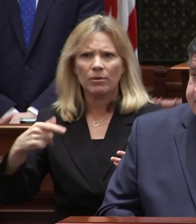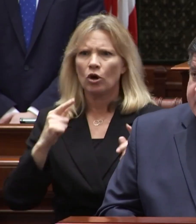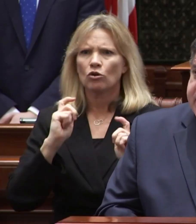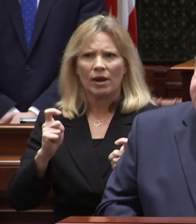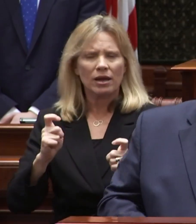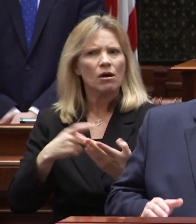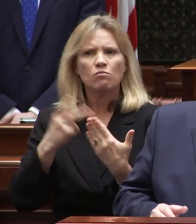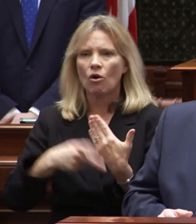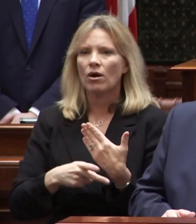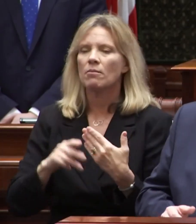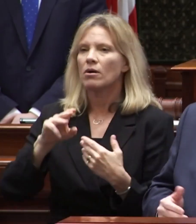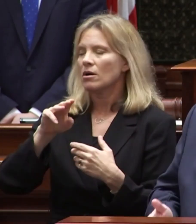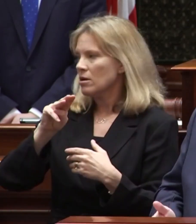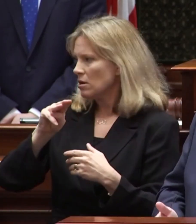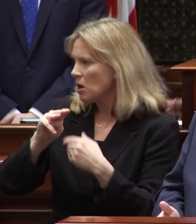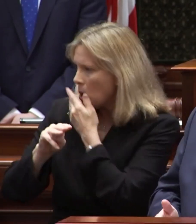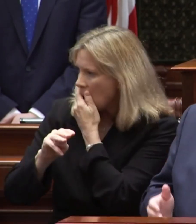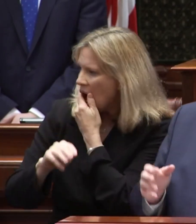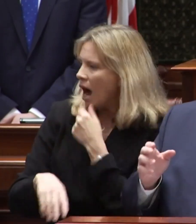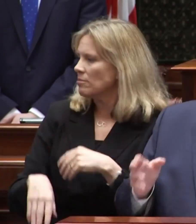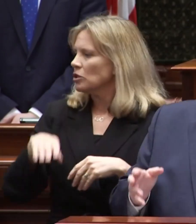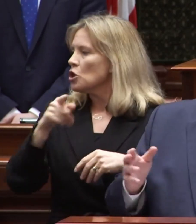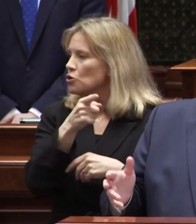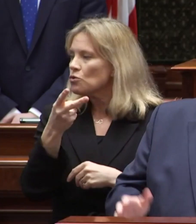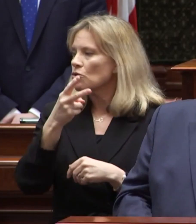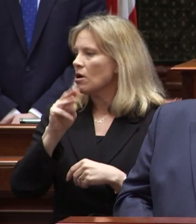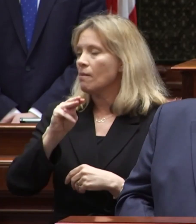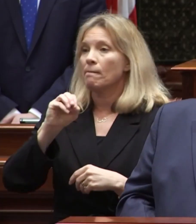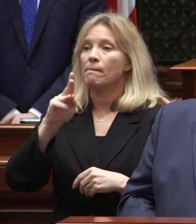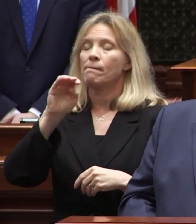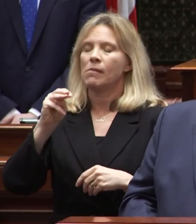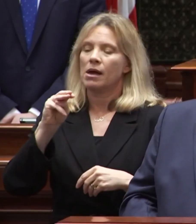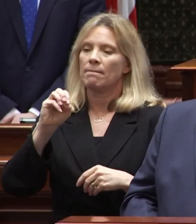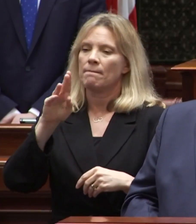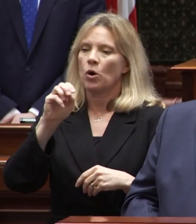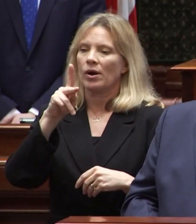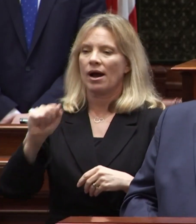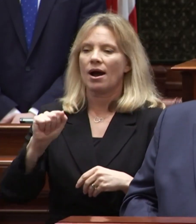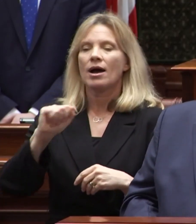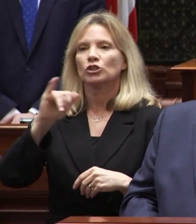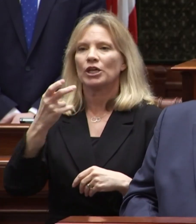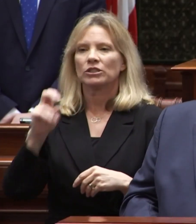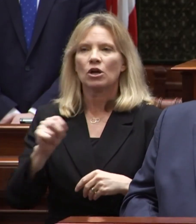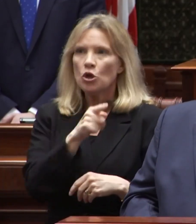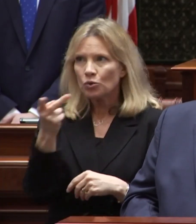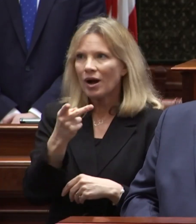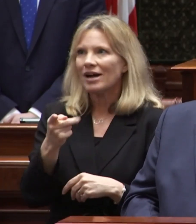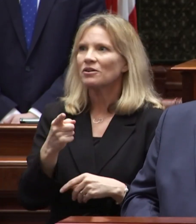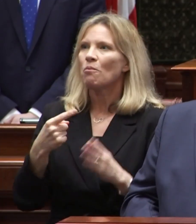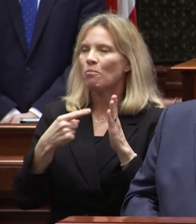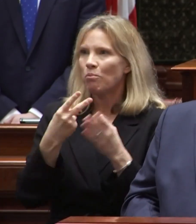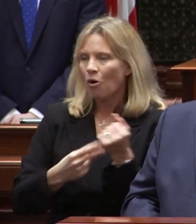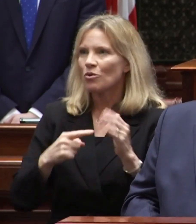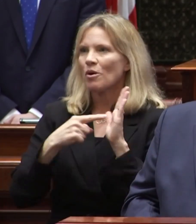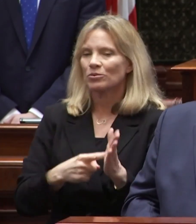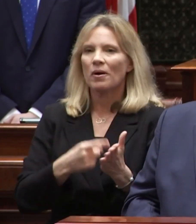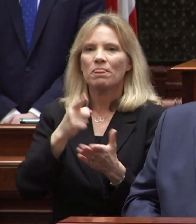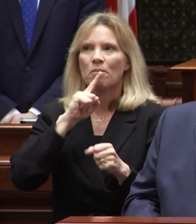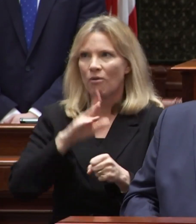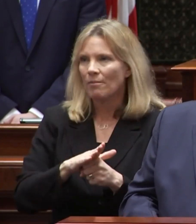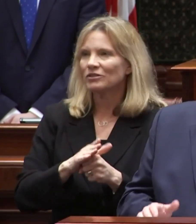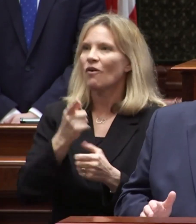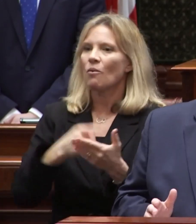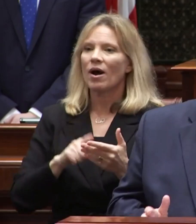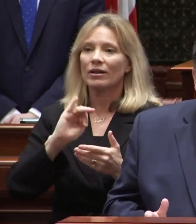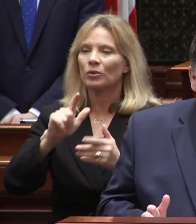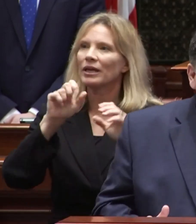program mboka and jay sean you both represent the promise of what college affordability can do for someone's